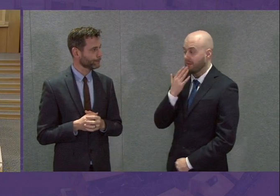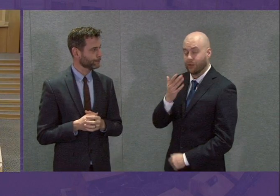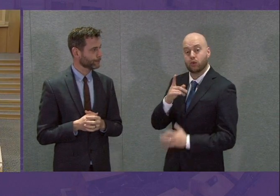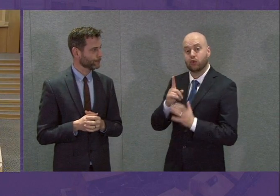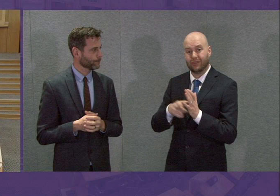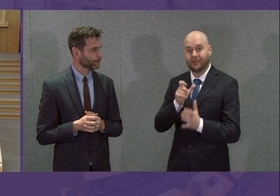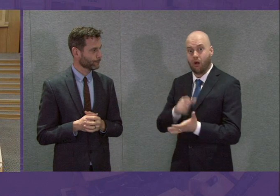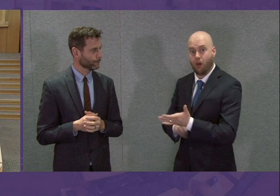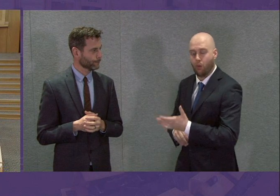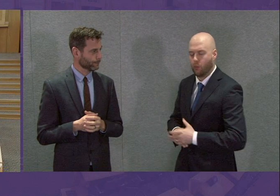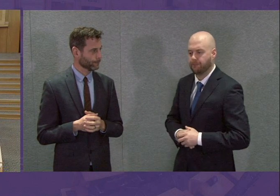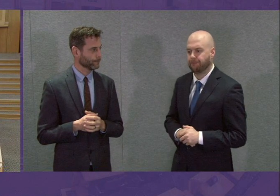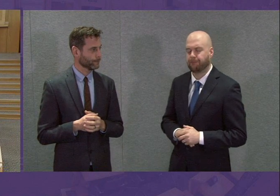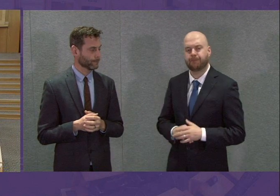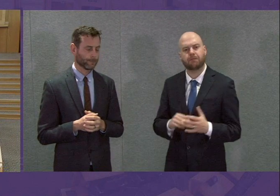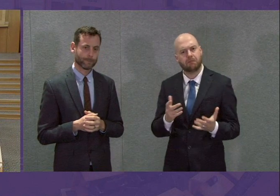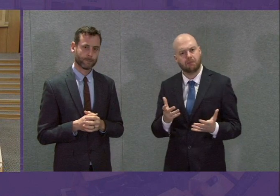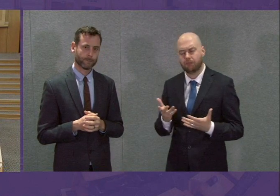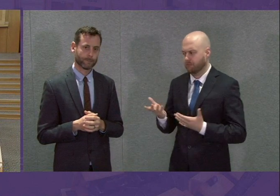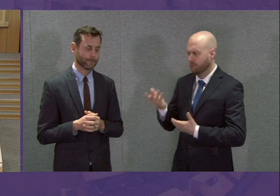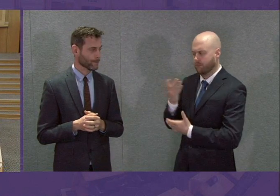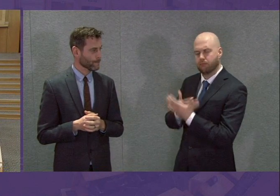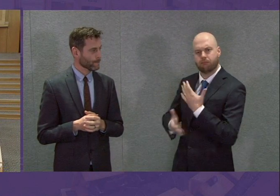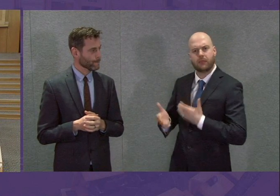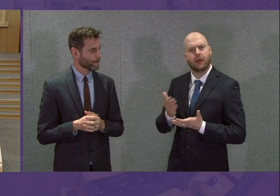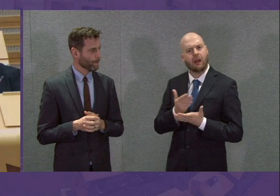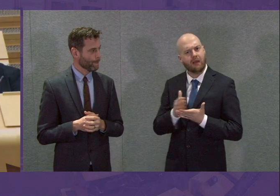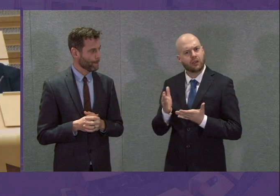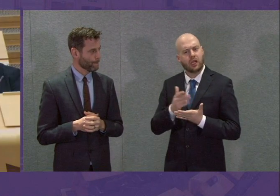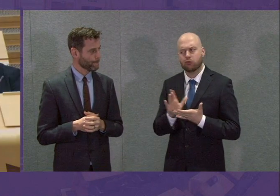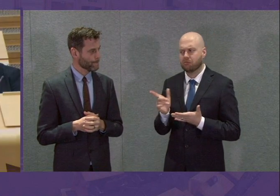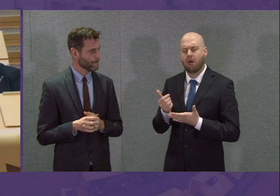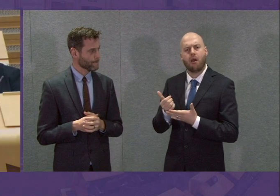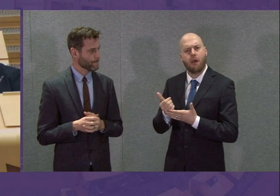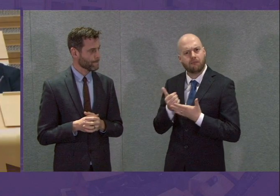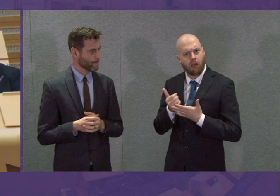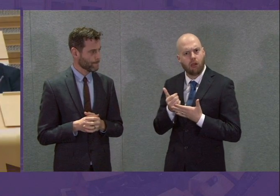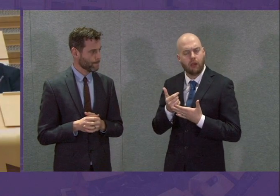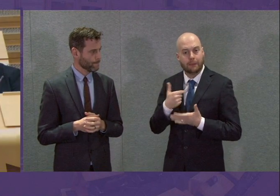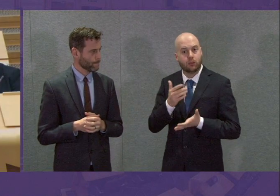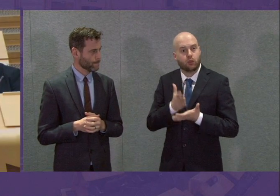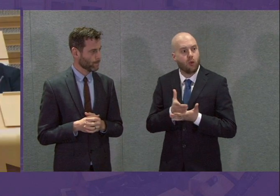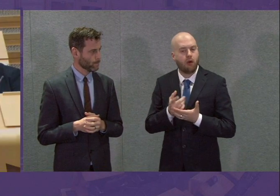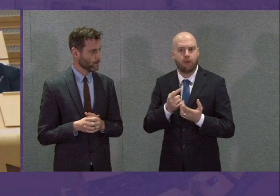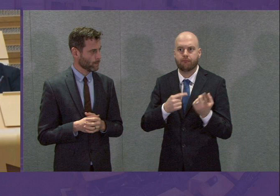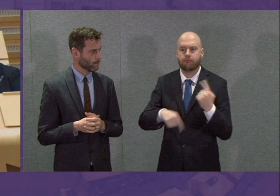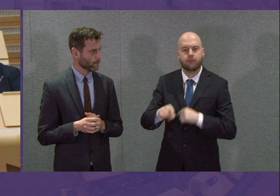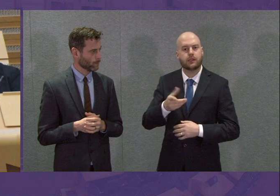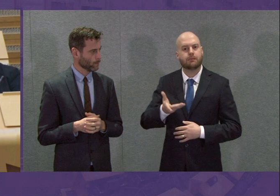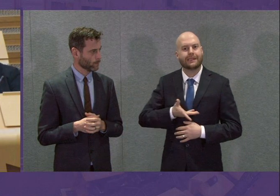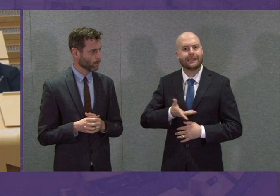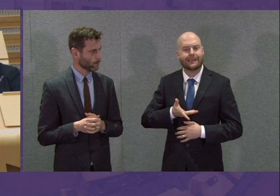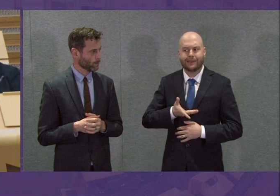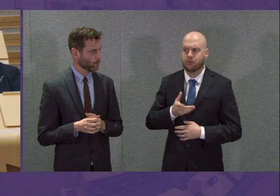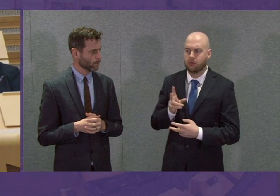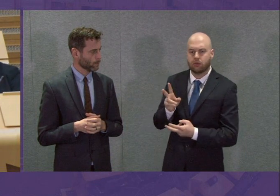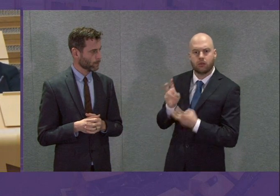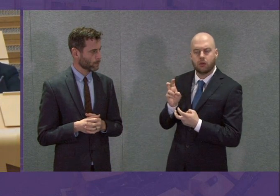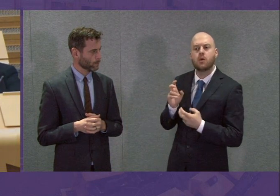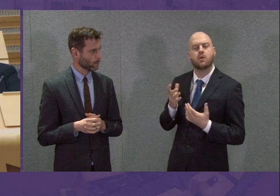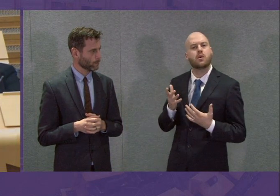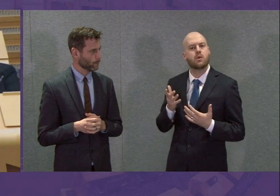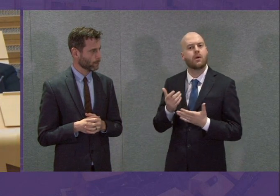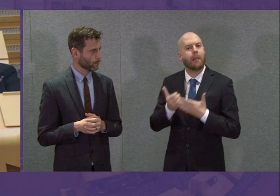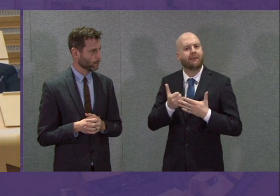That's all very helpful. That clarification, I think, will be much valued by business and obviously we will lend our support to any legislation